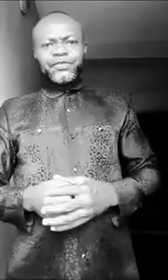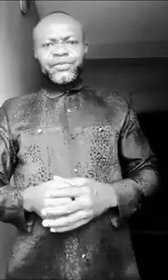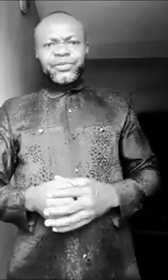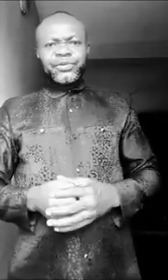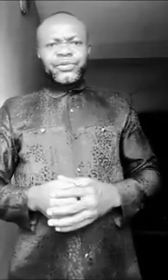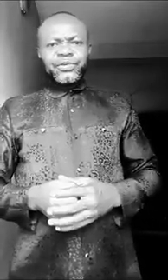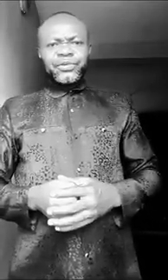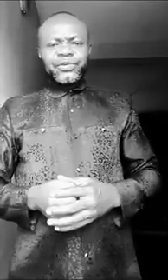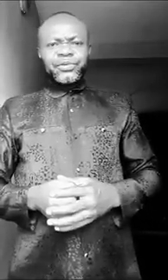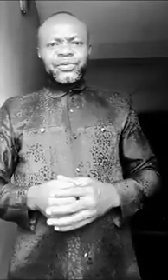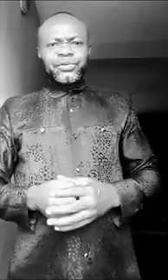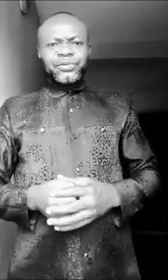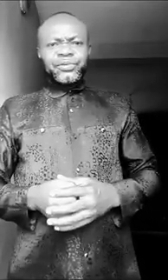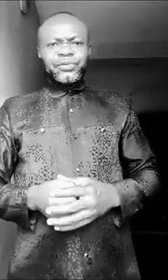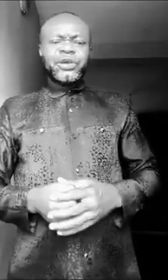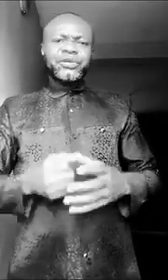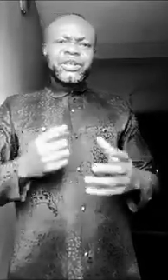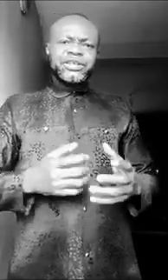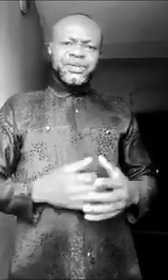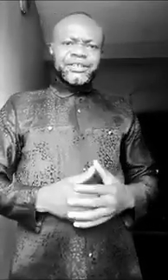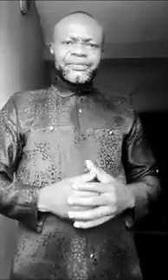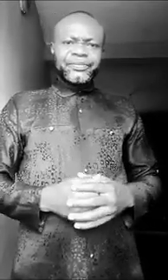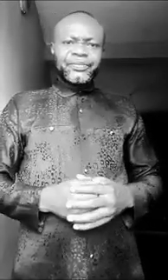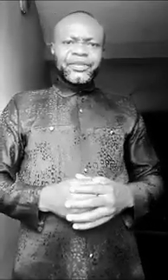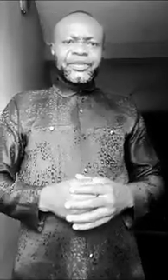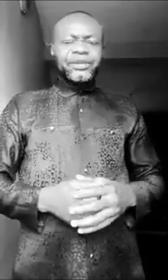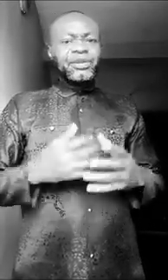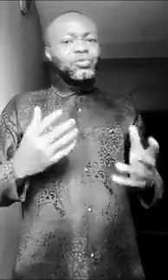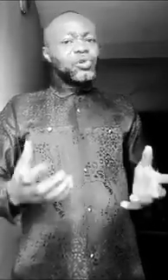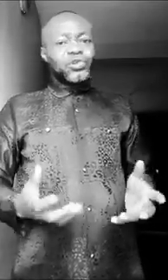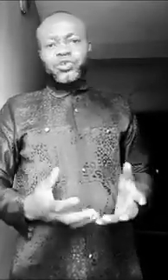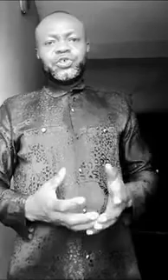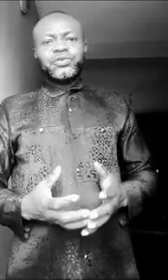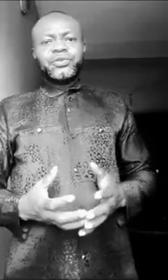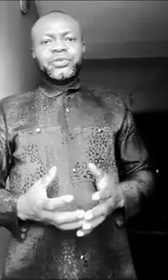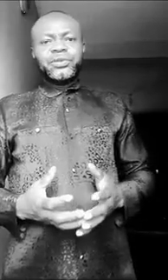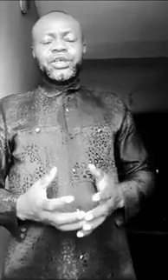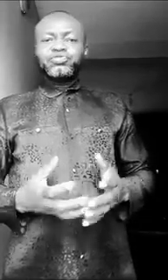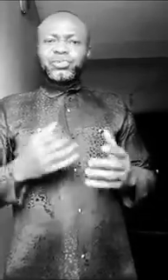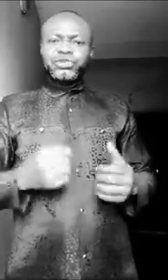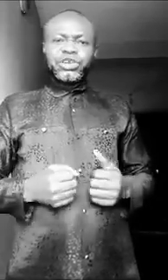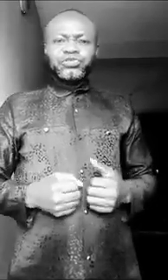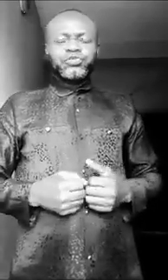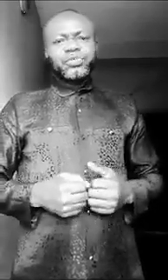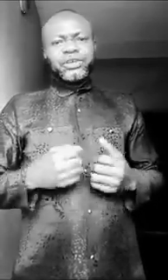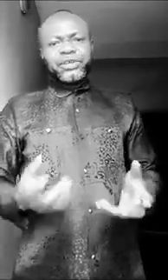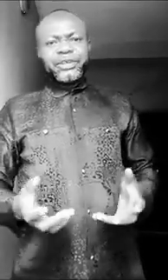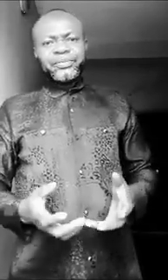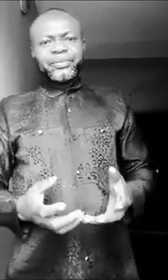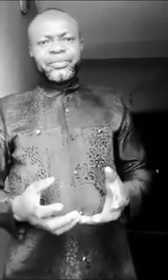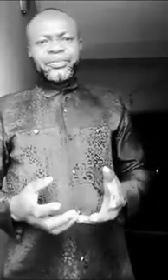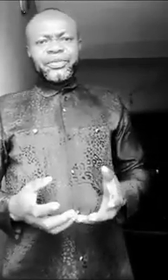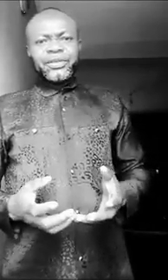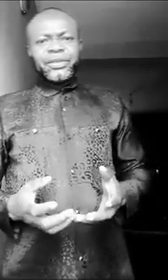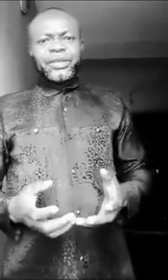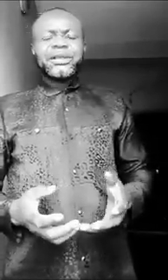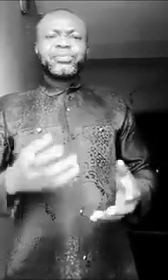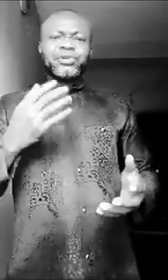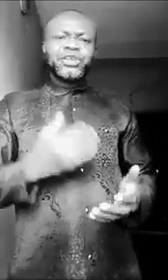where rain is beating, the rain will not touch you. It will protect you from the rain. It can protect